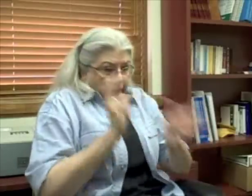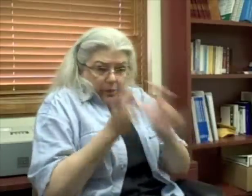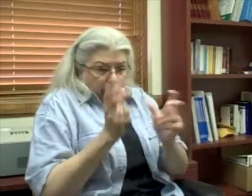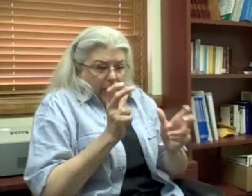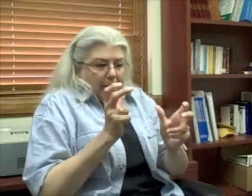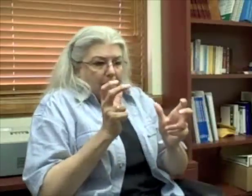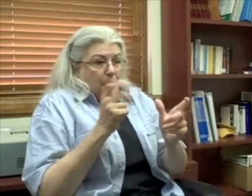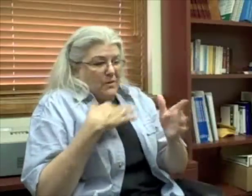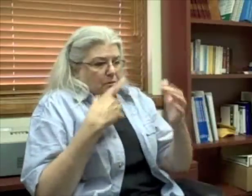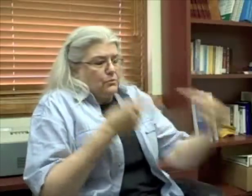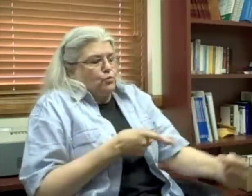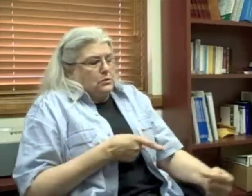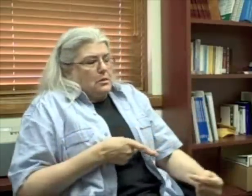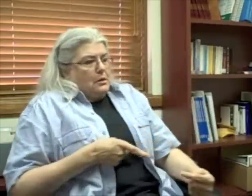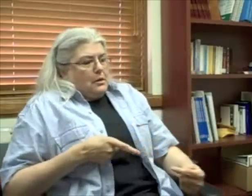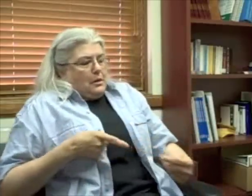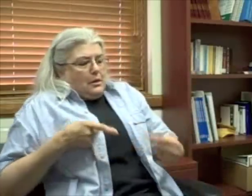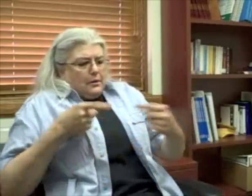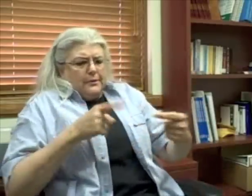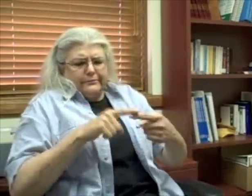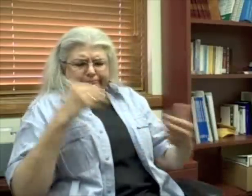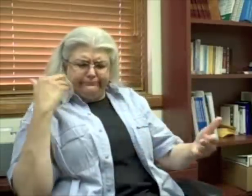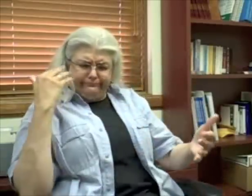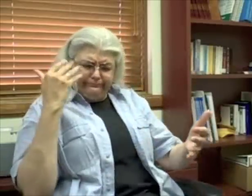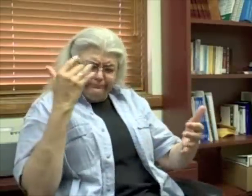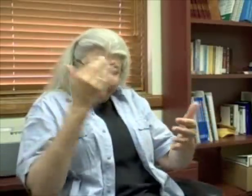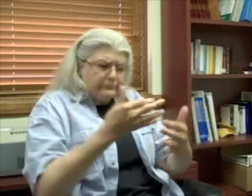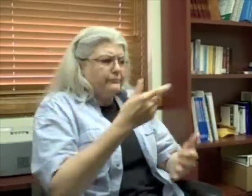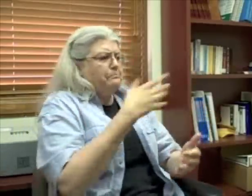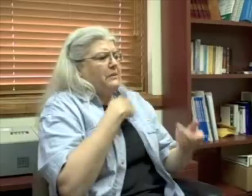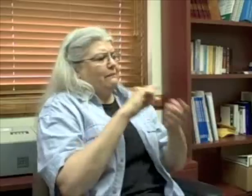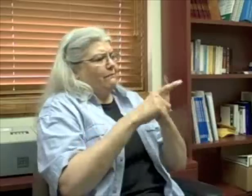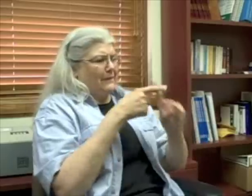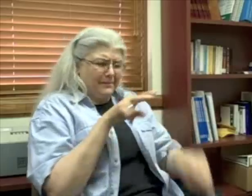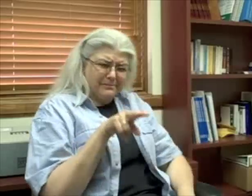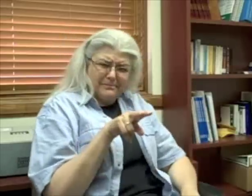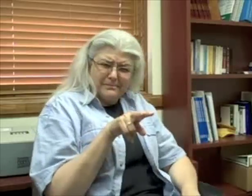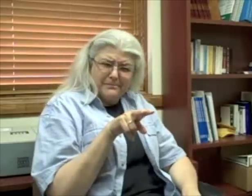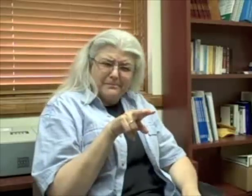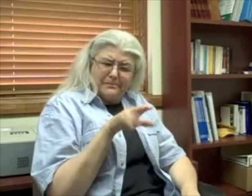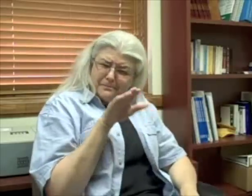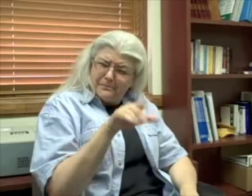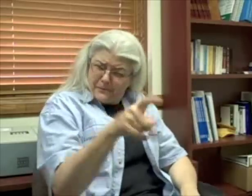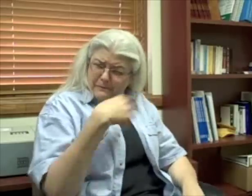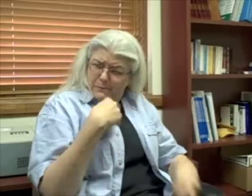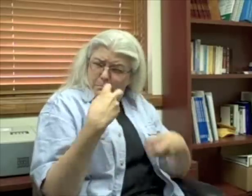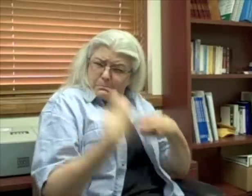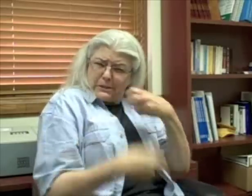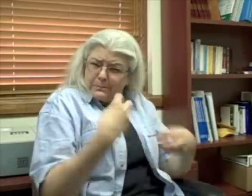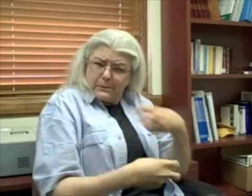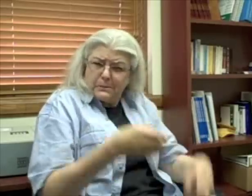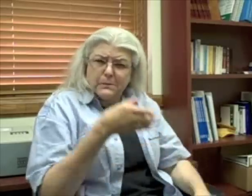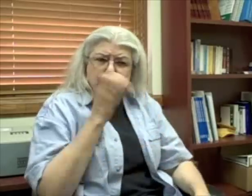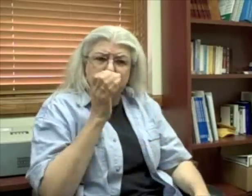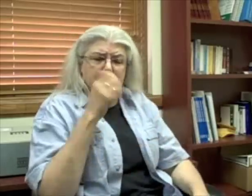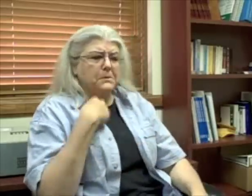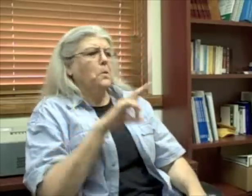more. And I really struggled with trying to stop. But I couldn't. A friend of mine came up to me and said, you're an alcoholic.